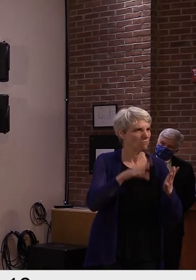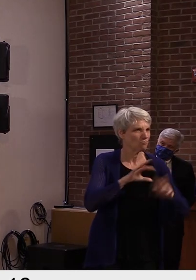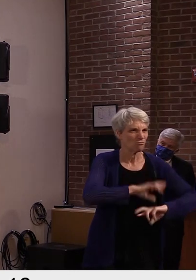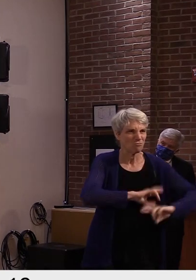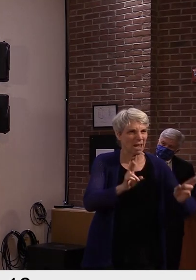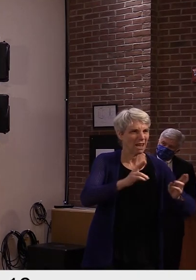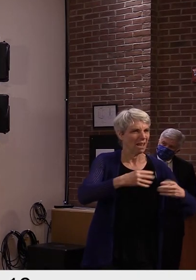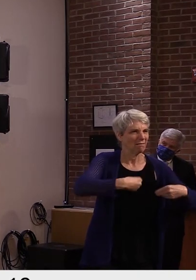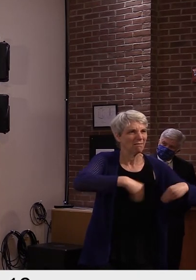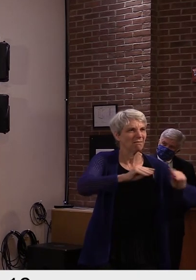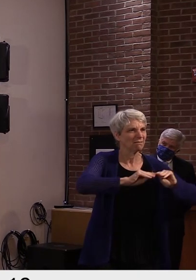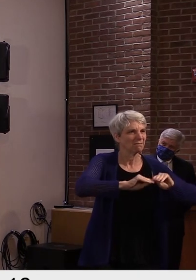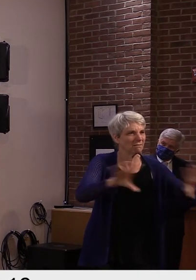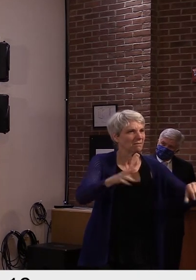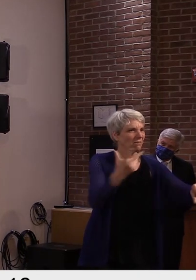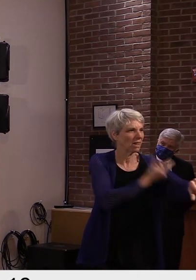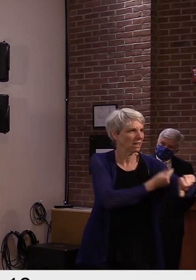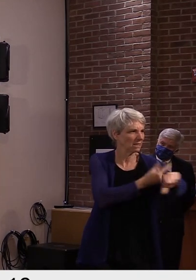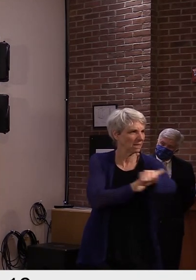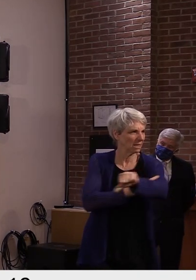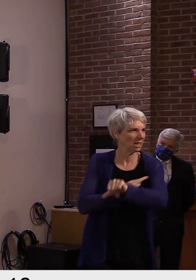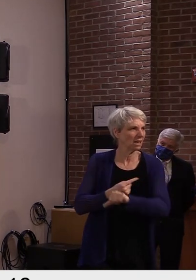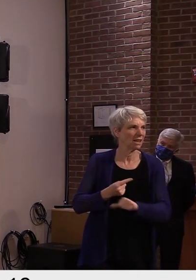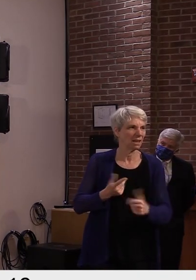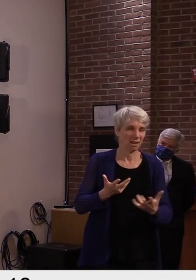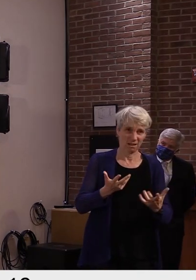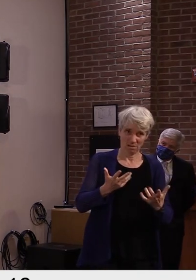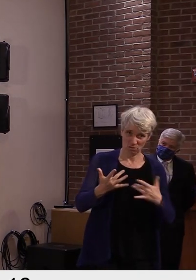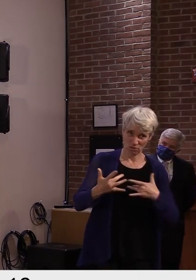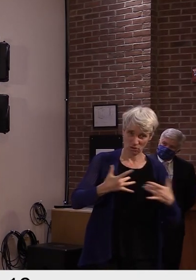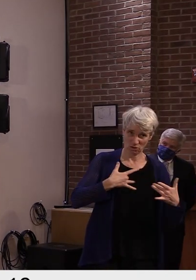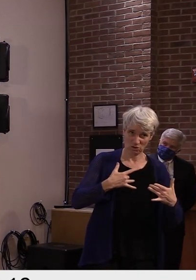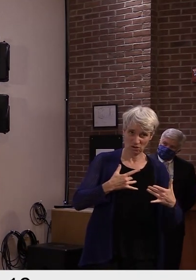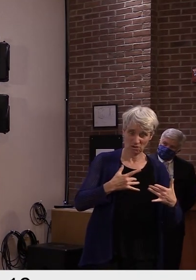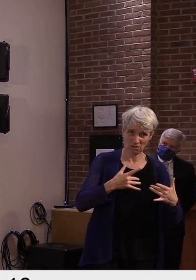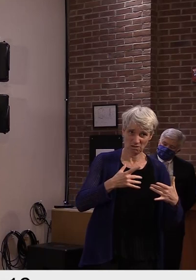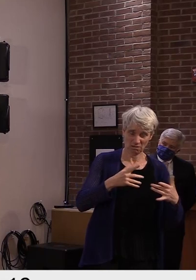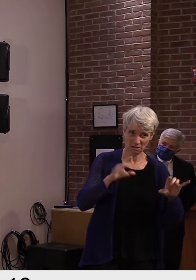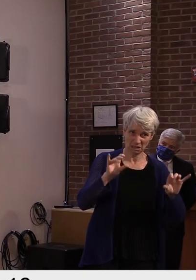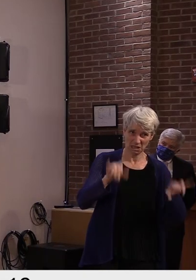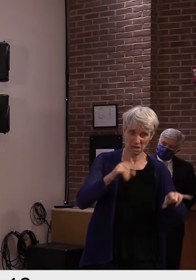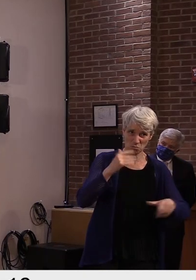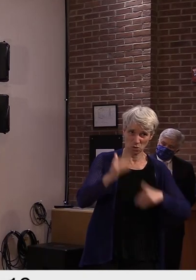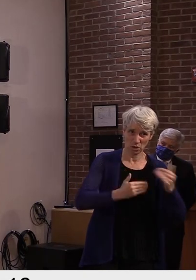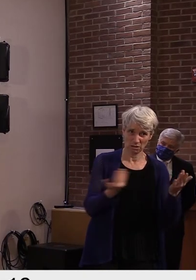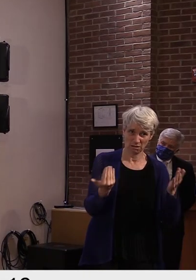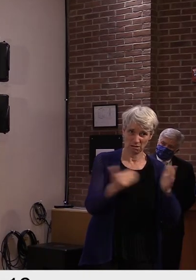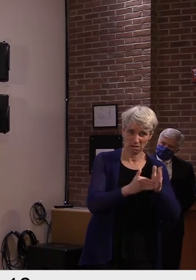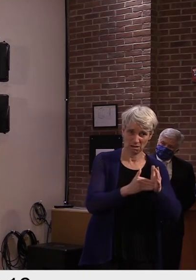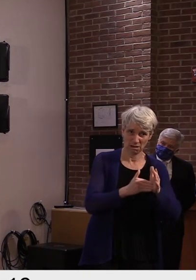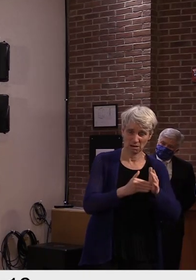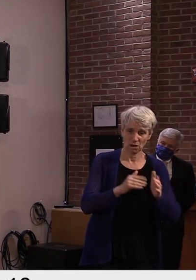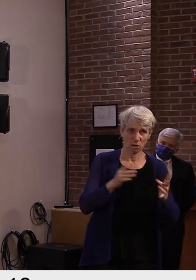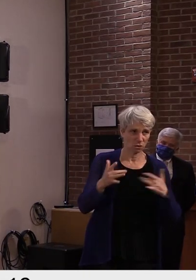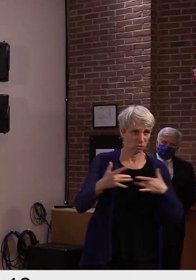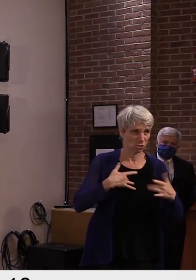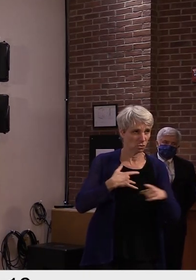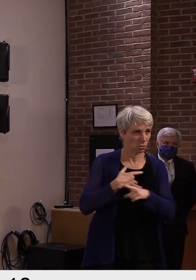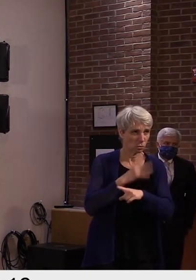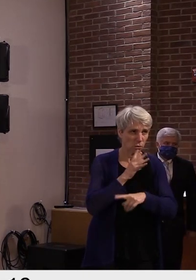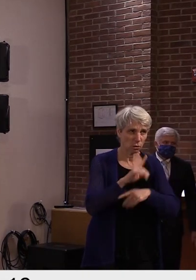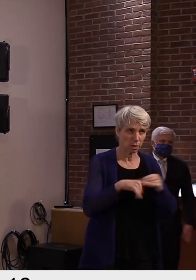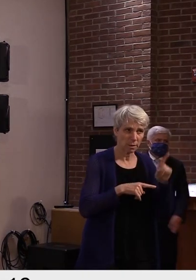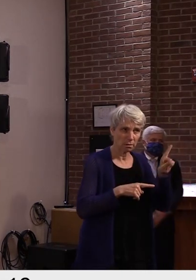development. Yeah. Are you speaking of vaccine development in general or the Russian one specifically? No, no, our